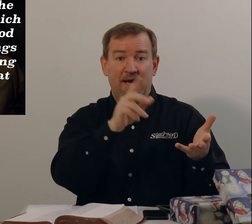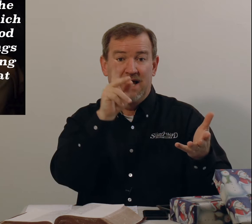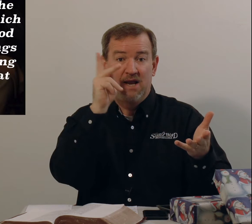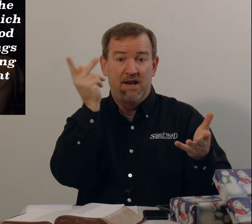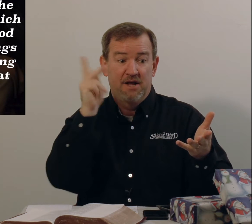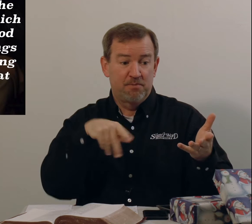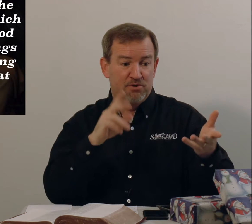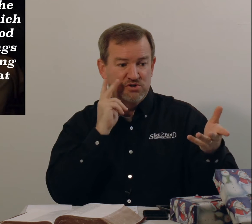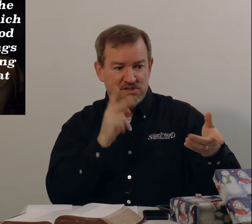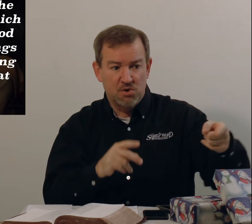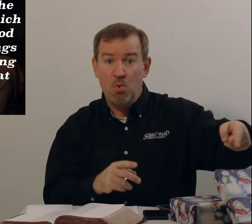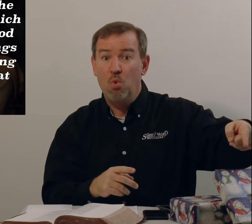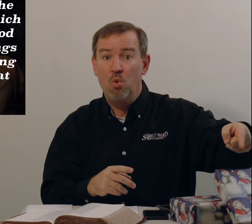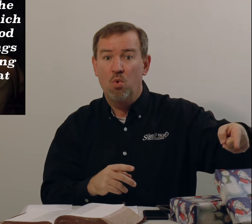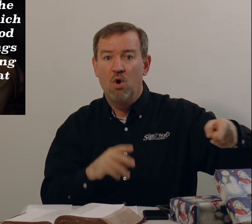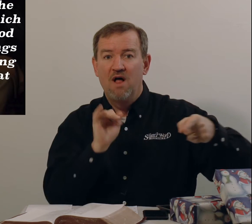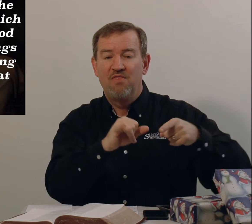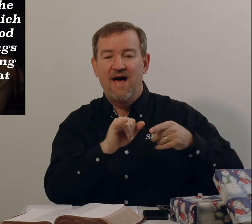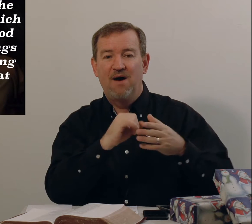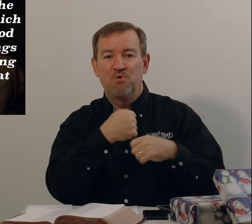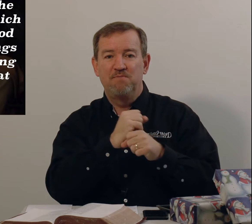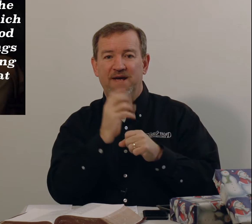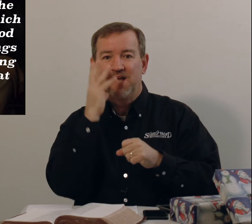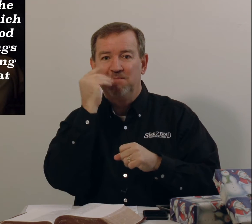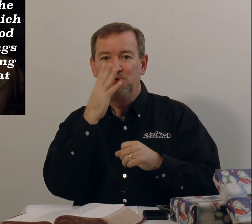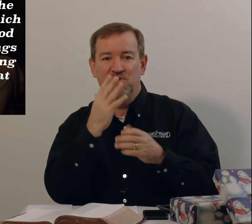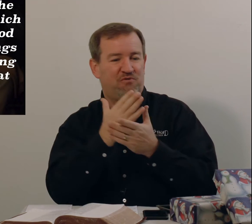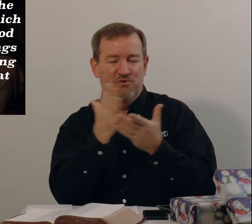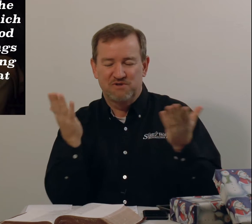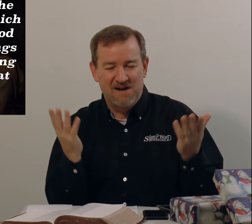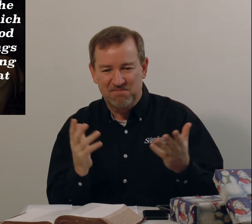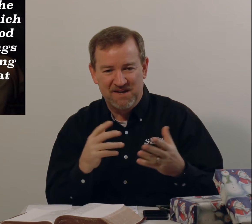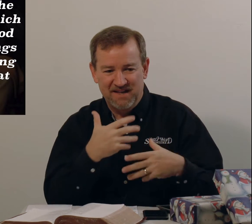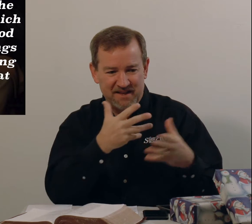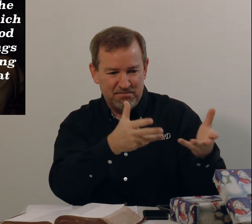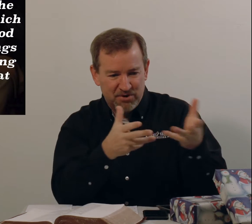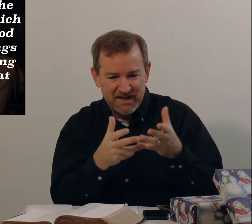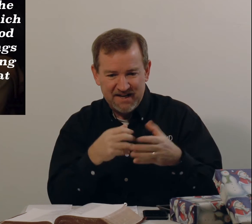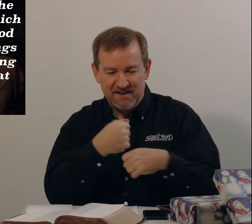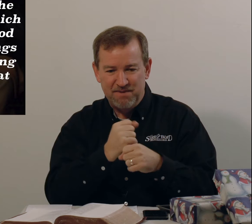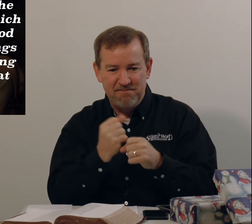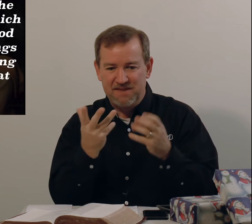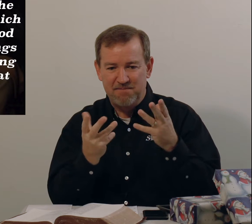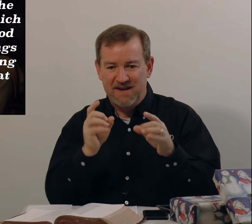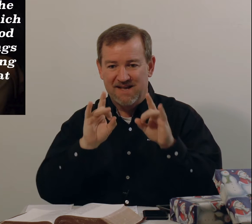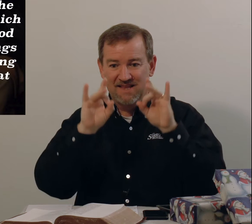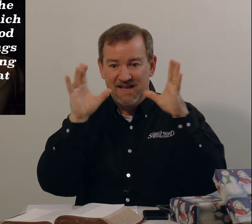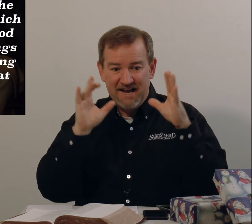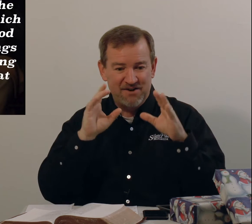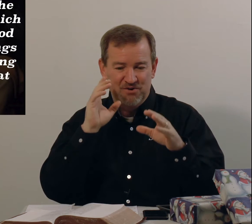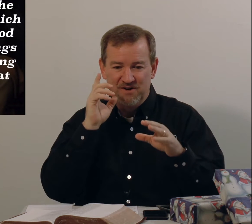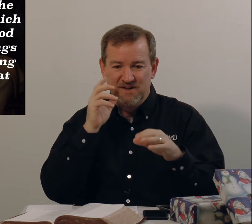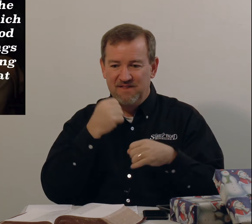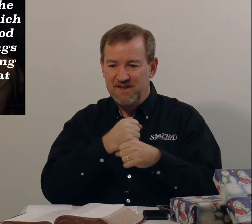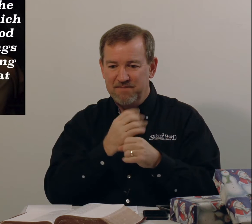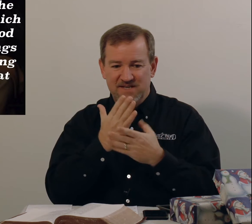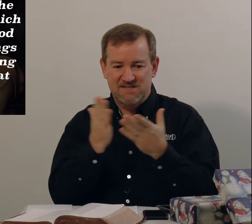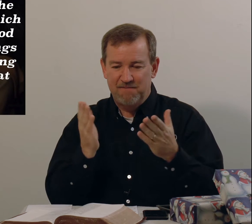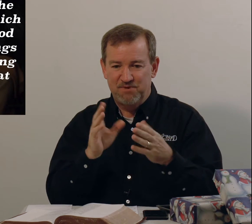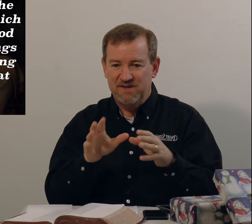And another person says, oh, that would make a beautiful something. And they bring it and maybe they make a light or they make something